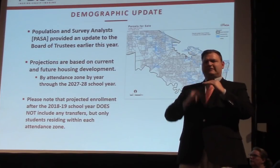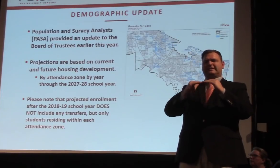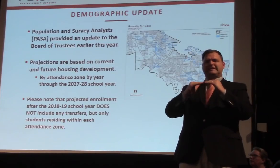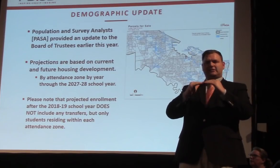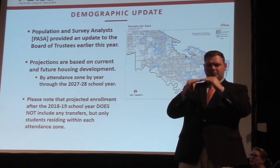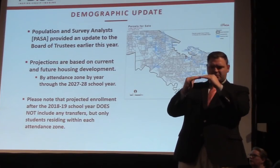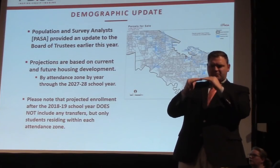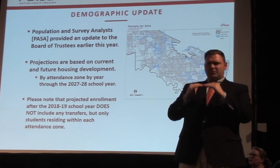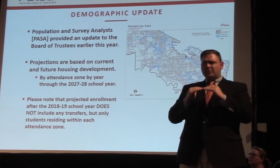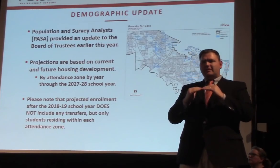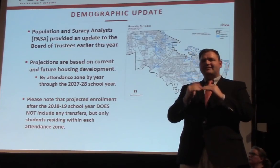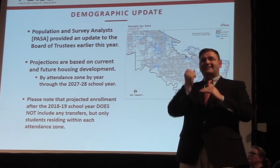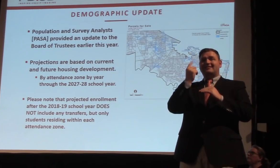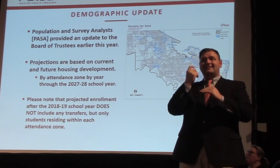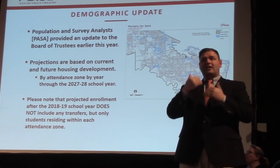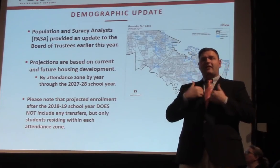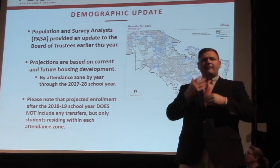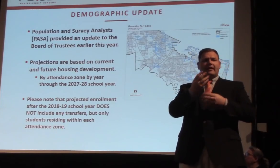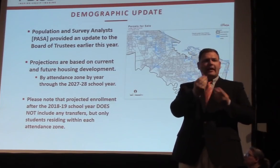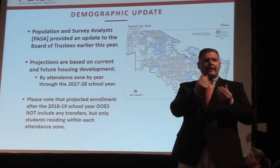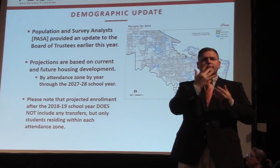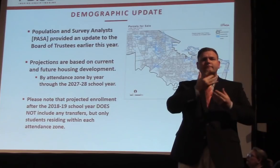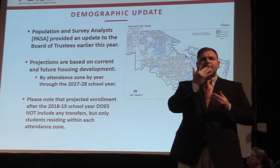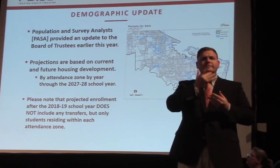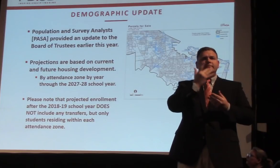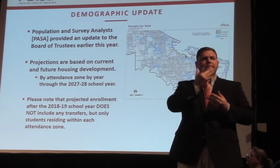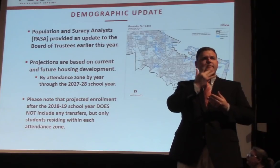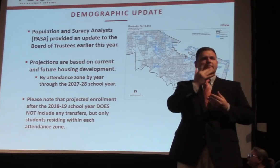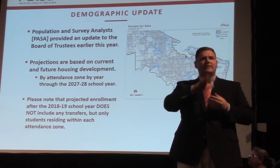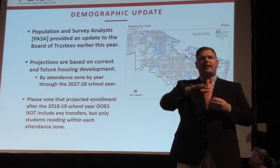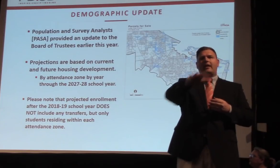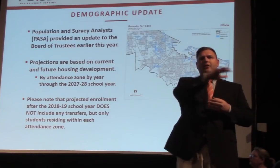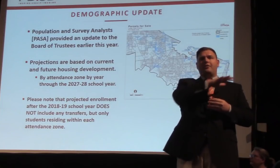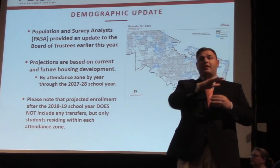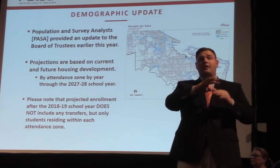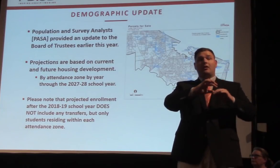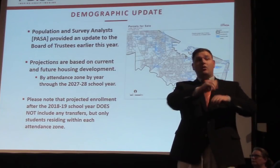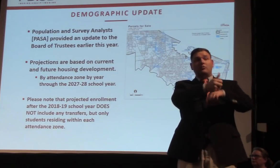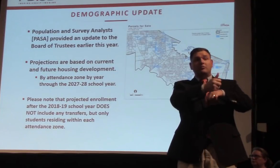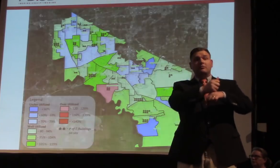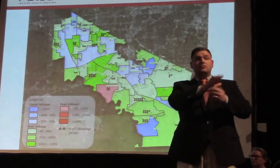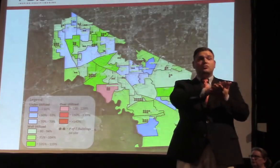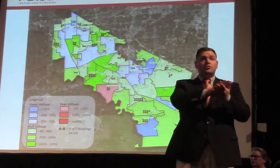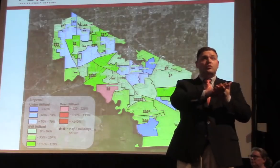And that's just very important to be cognizant of that as you consider the options and the ideas that we've developed.